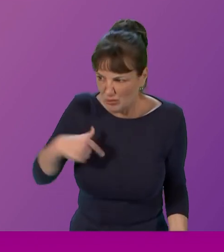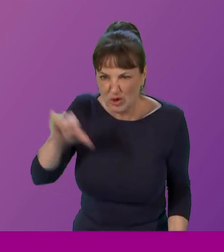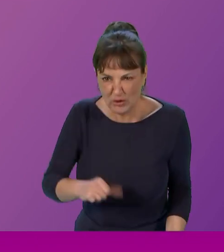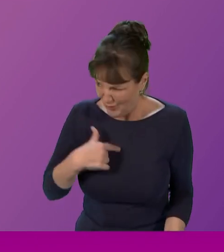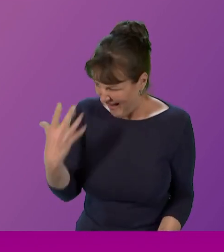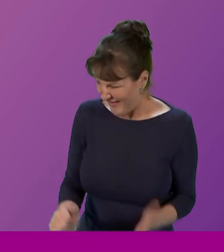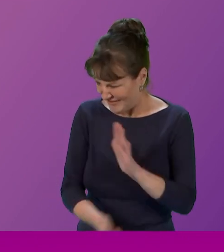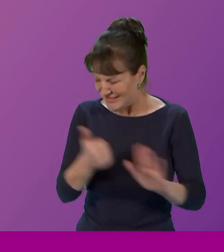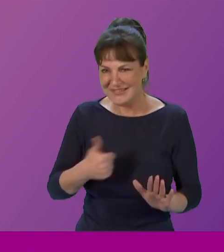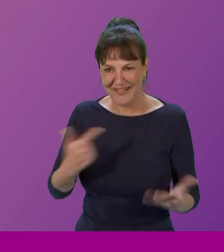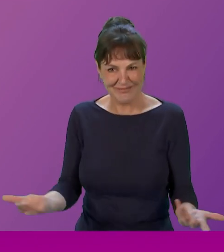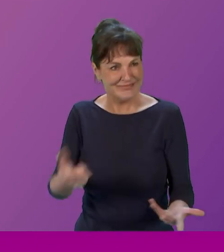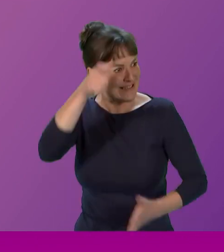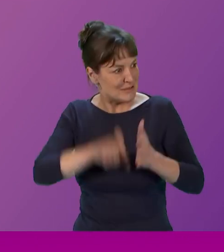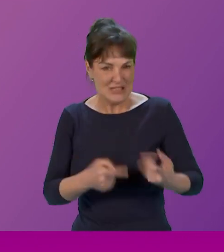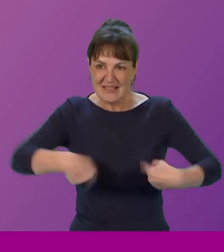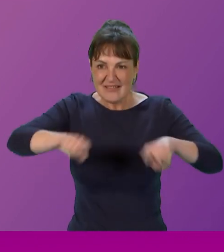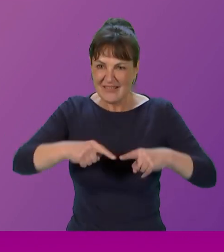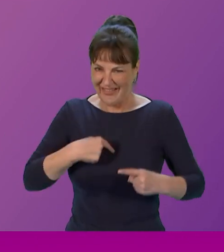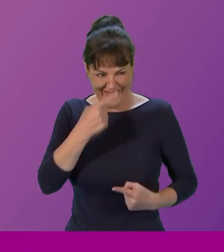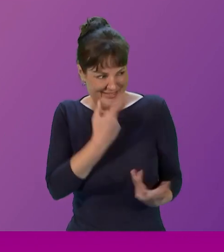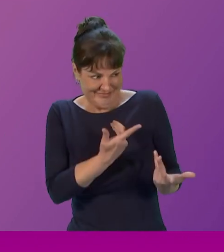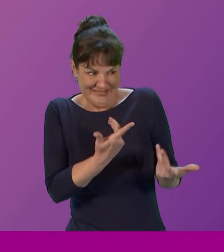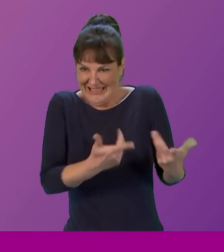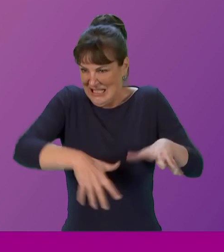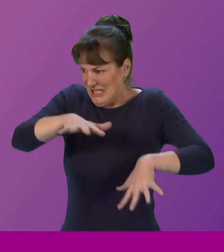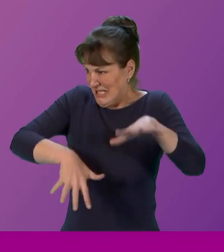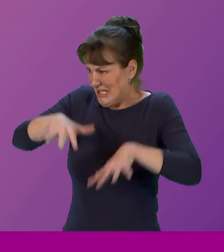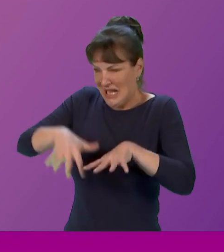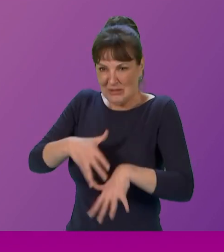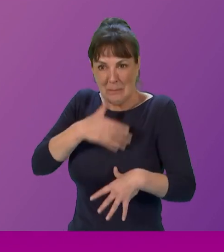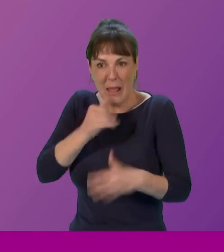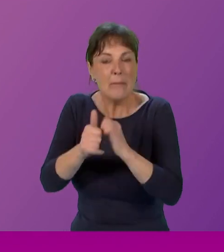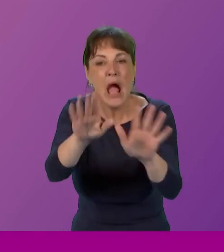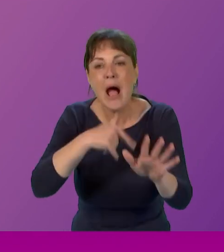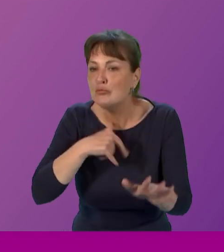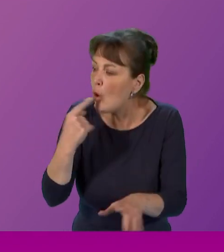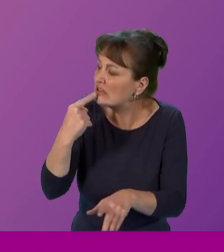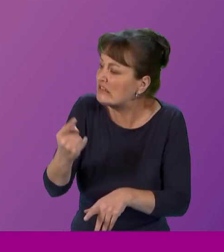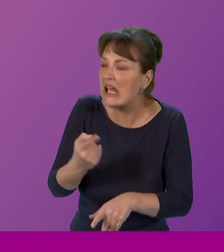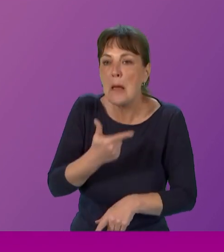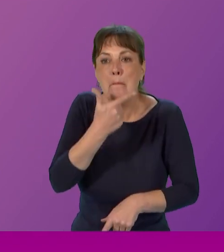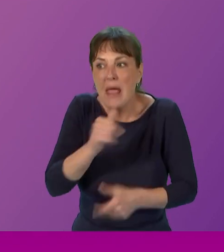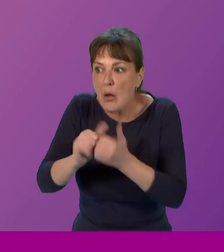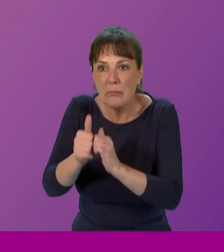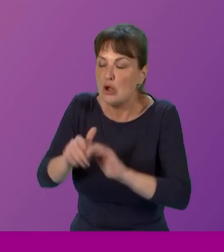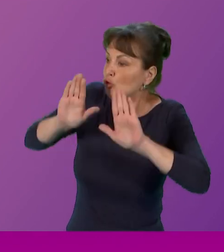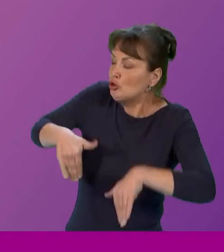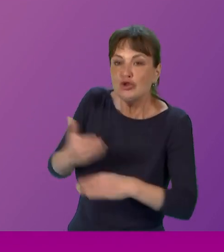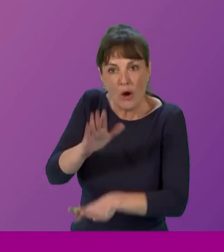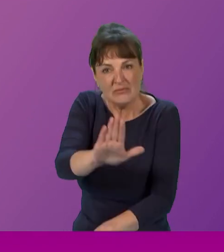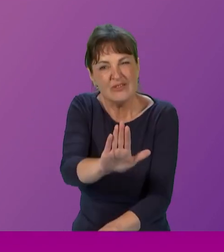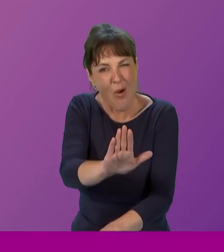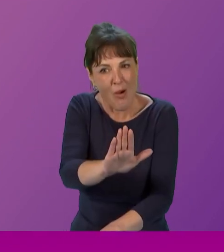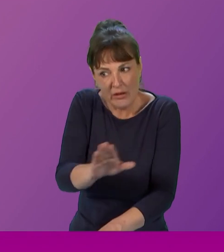that mirrors, um, our male peers, and I'm not trying to say that our male peers should not have those jobs as well, but there has to be a balance as we've spoken about,